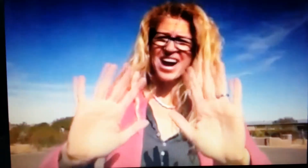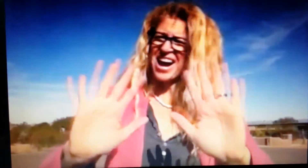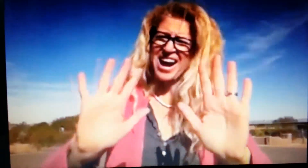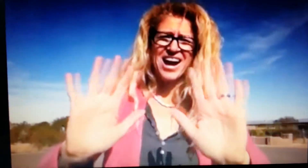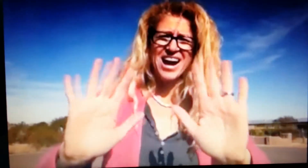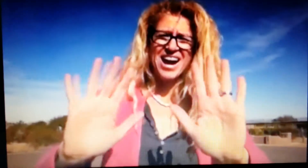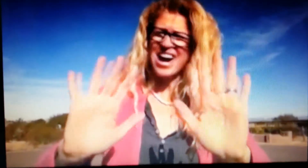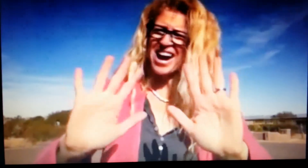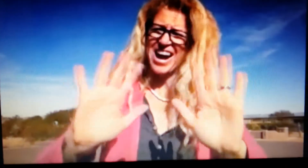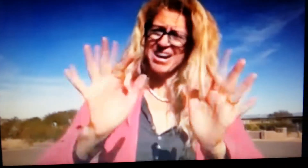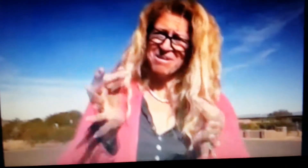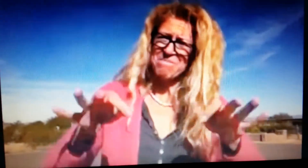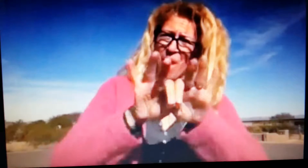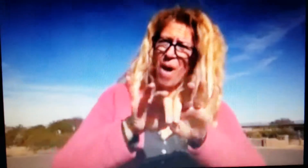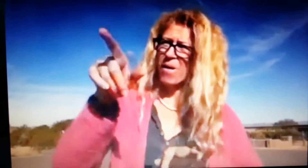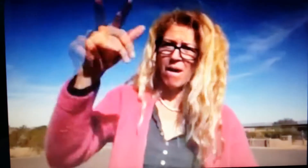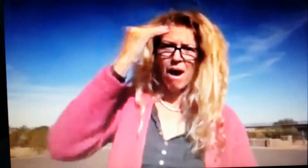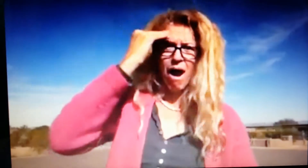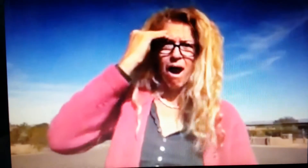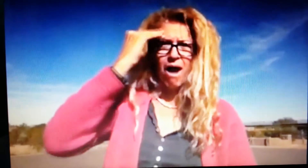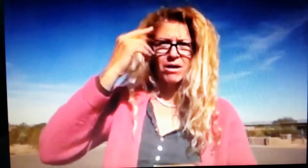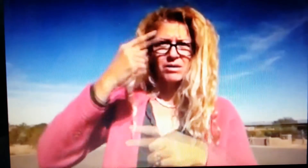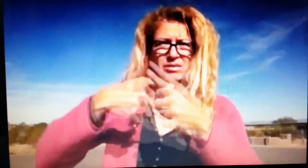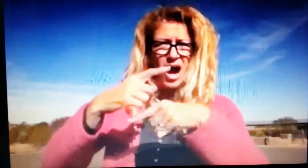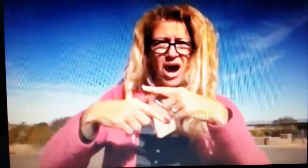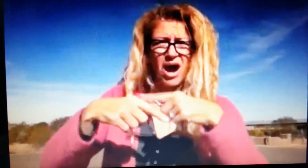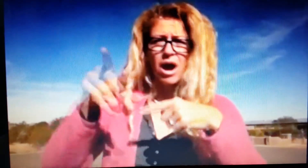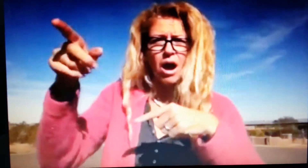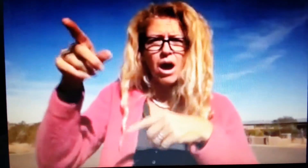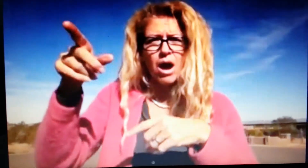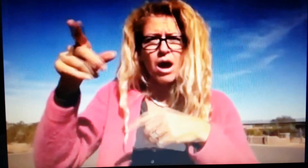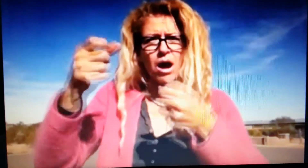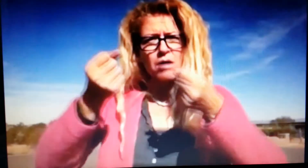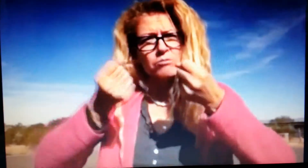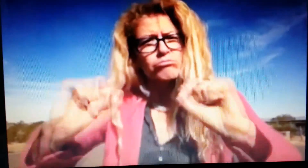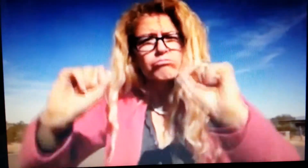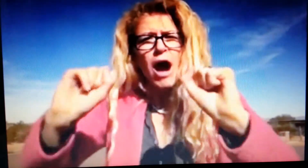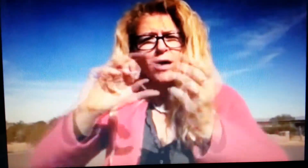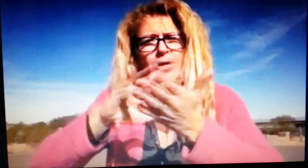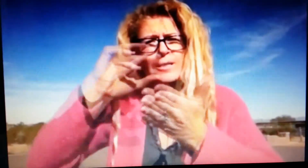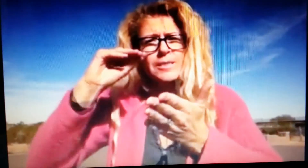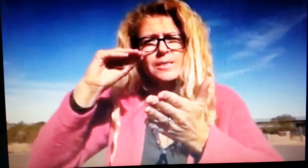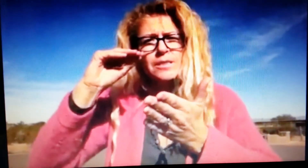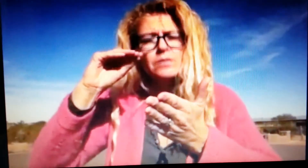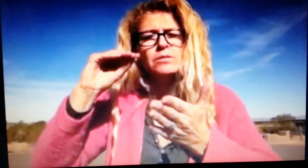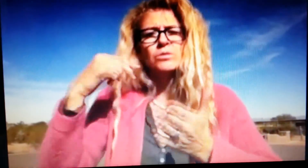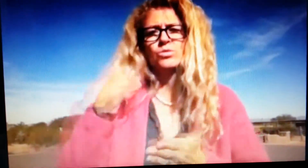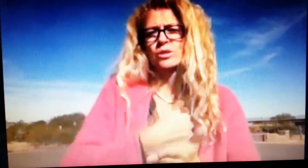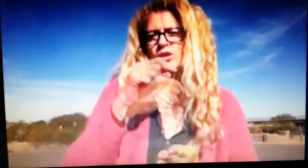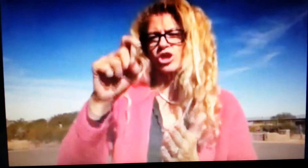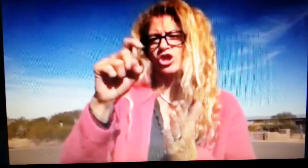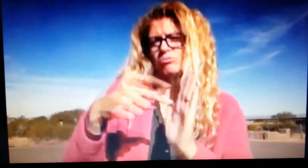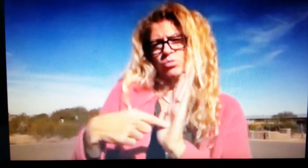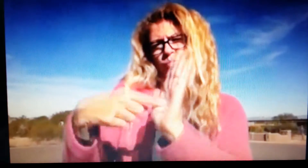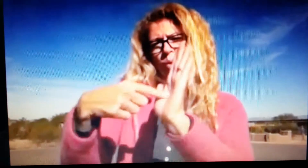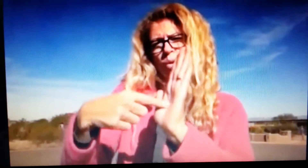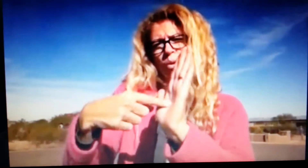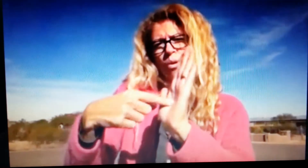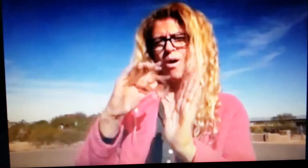sign don't ever think we're sick of that it's important for you to know that you learning sign